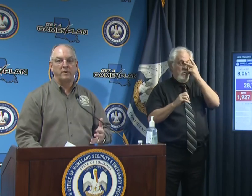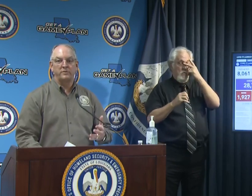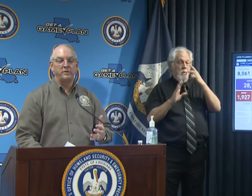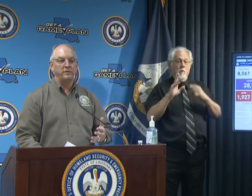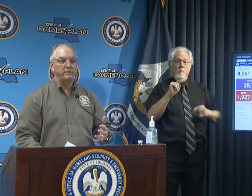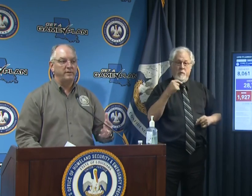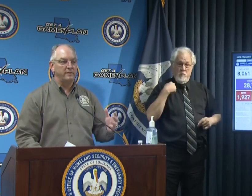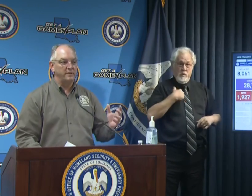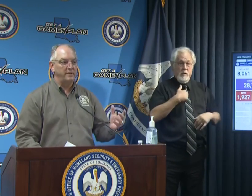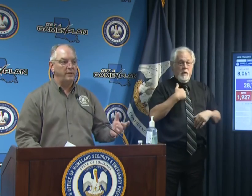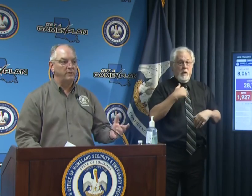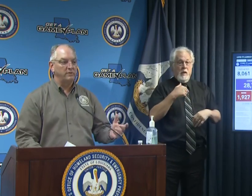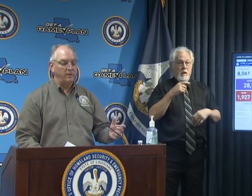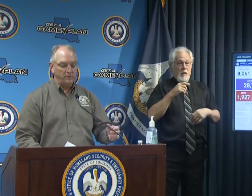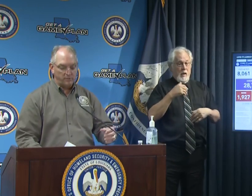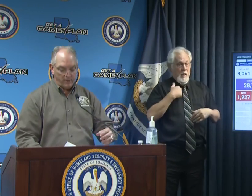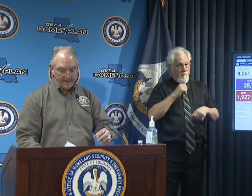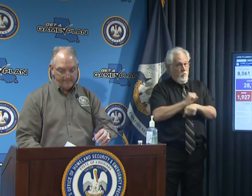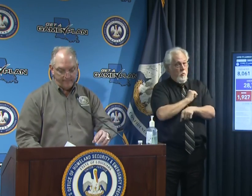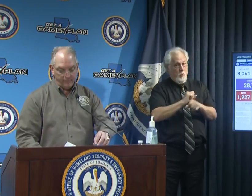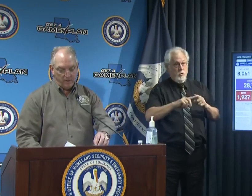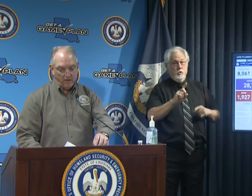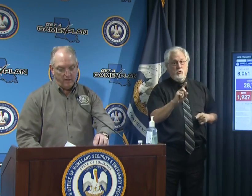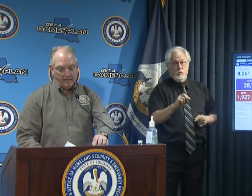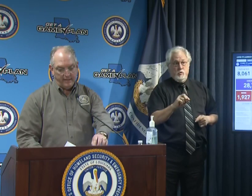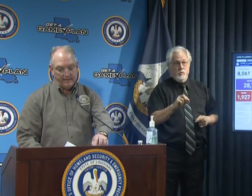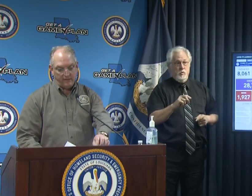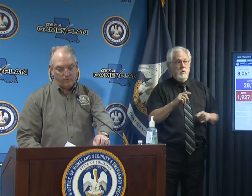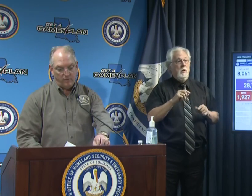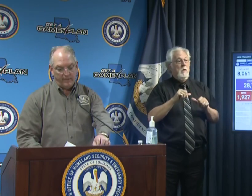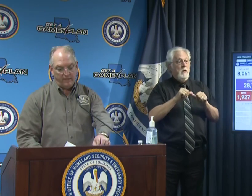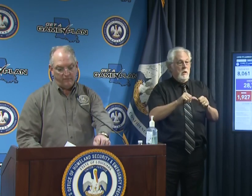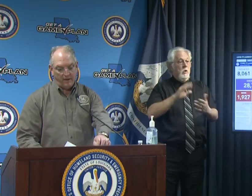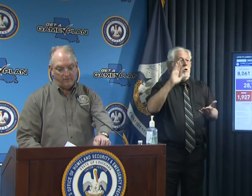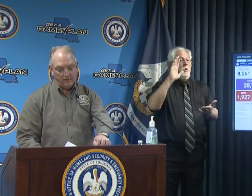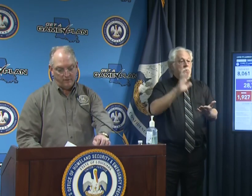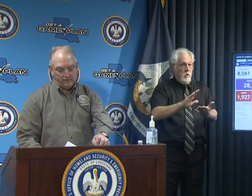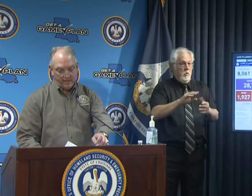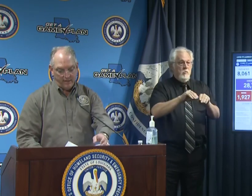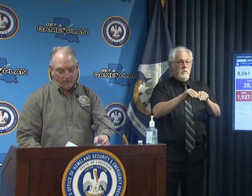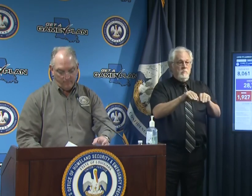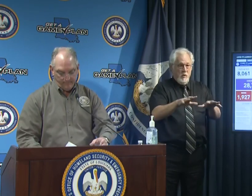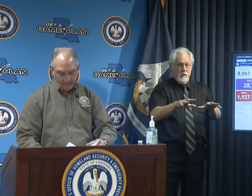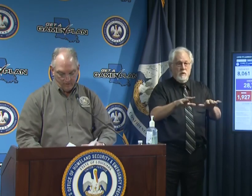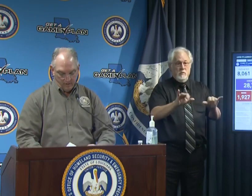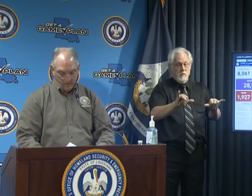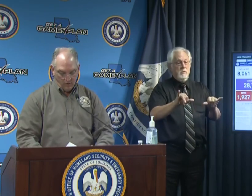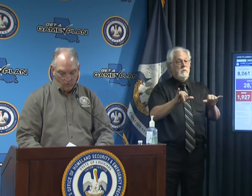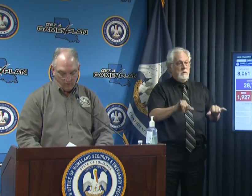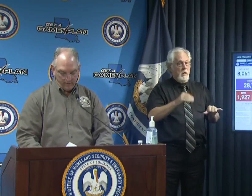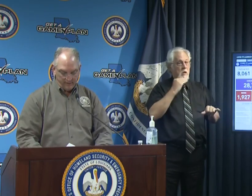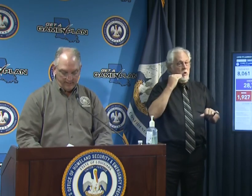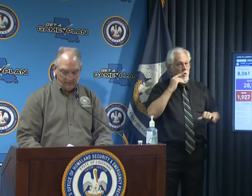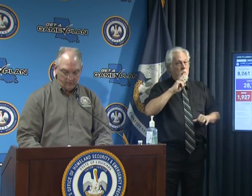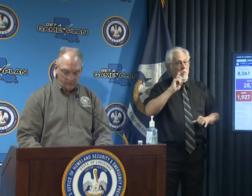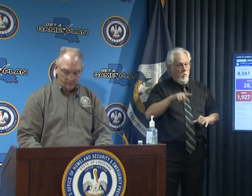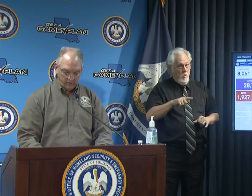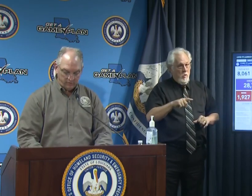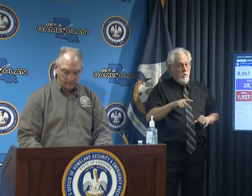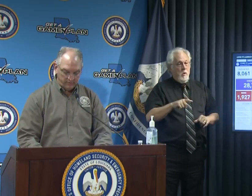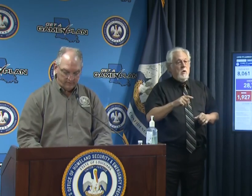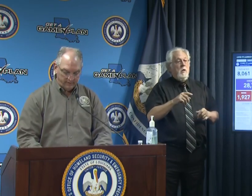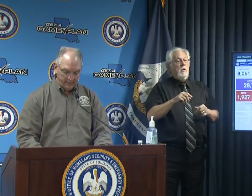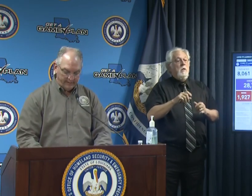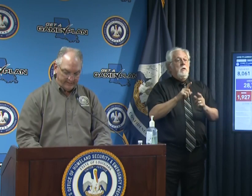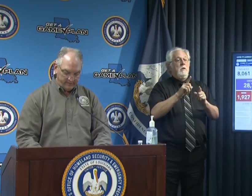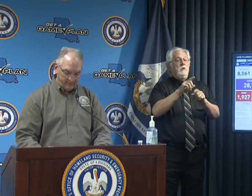have work to do to continue to slow the spread and and that's why we need to follow the stay home order continue to